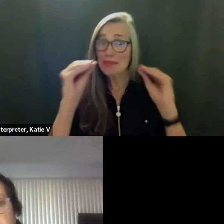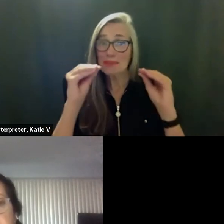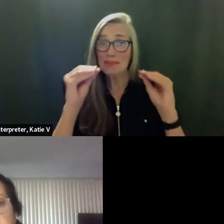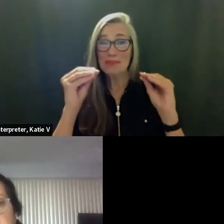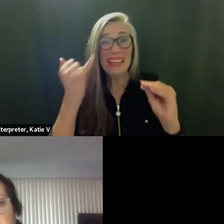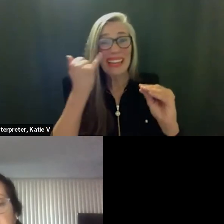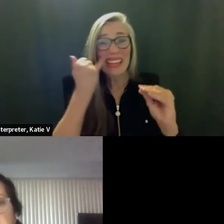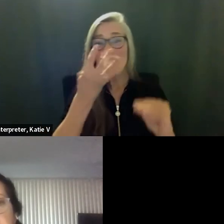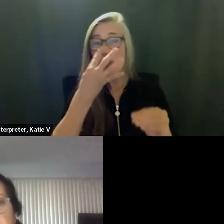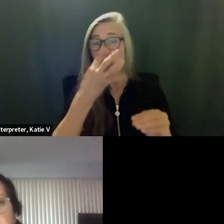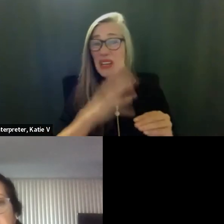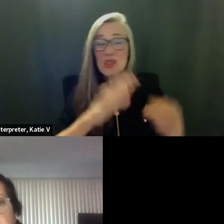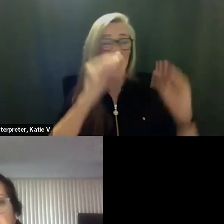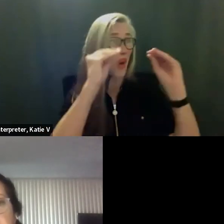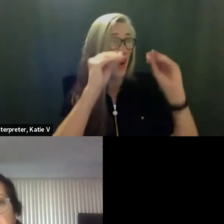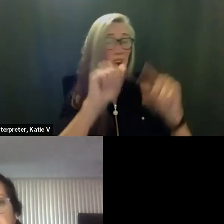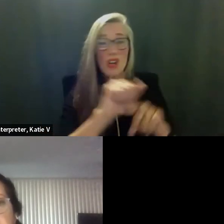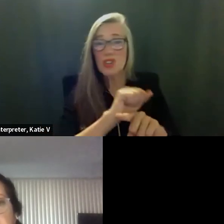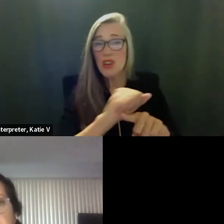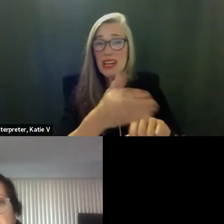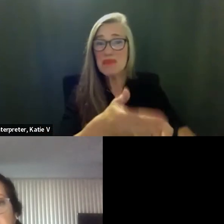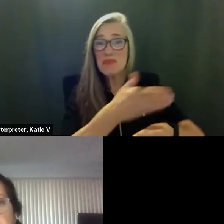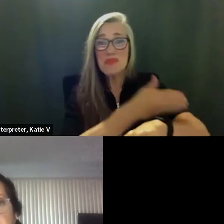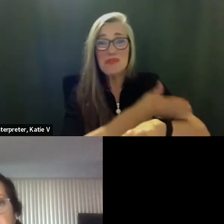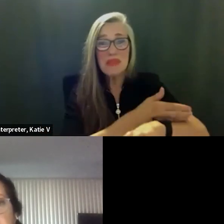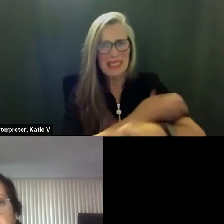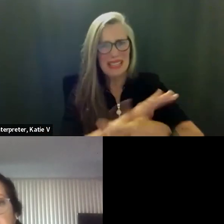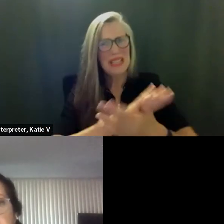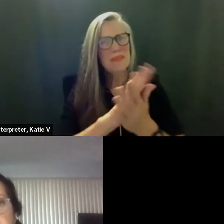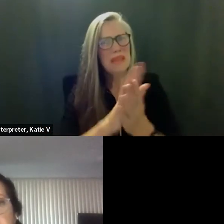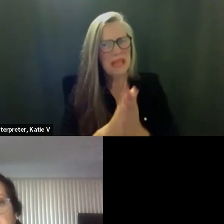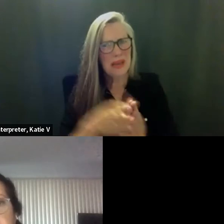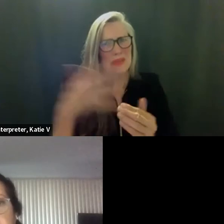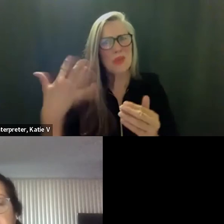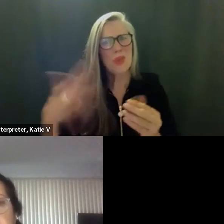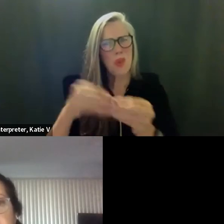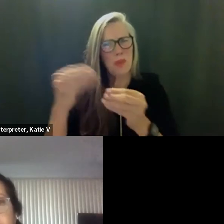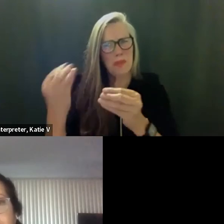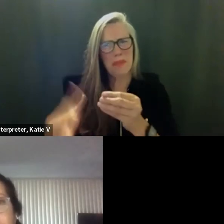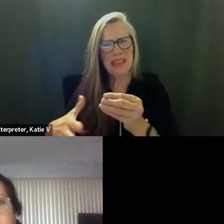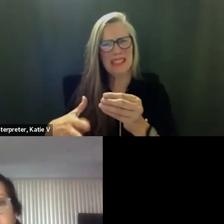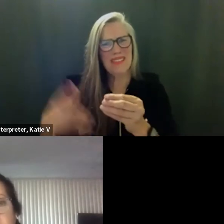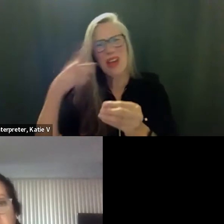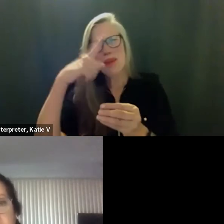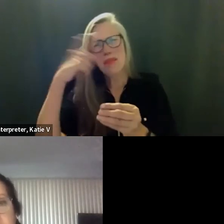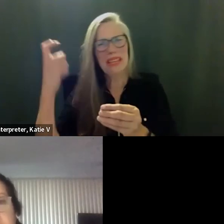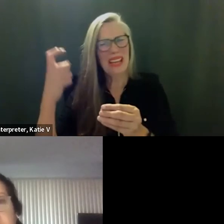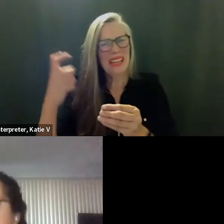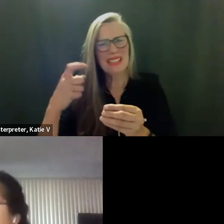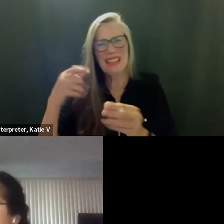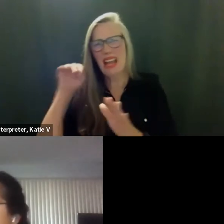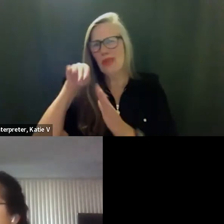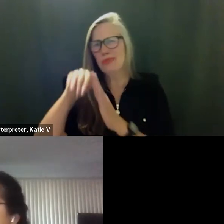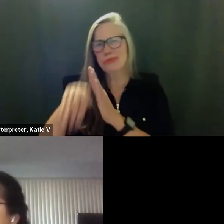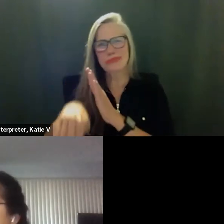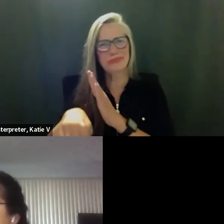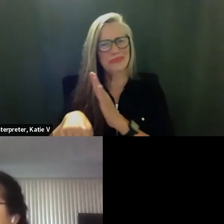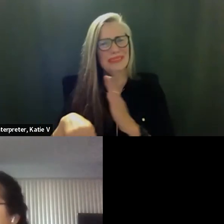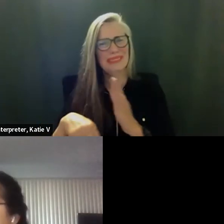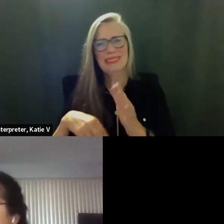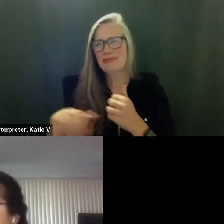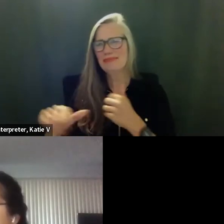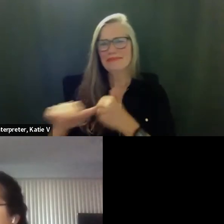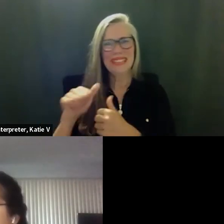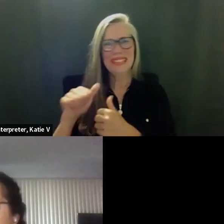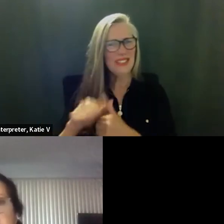discussing that as well and i think just reading the language right